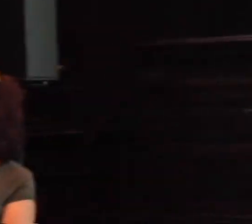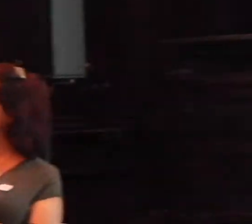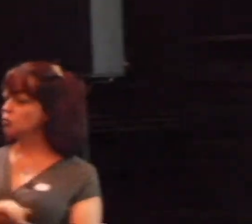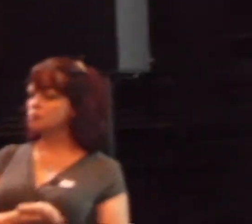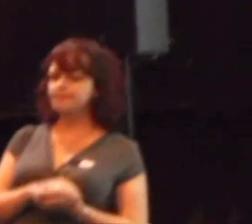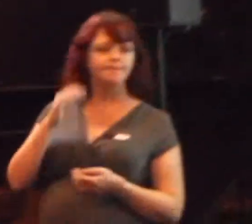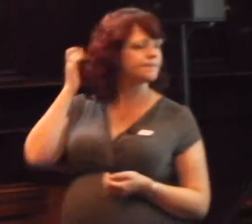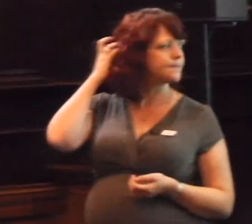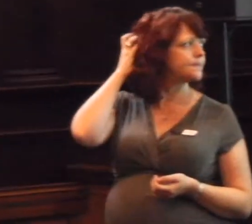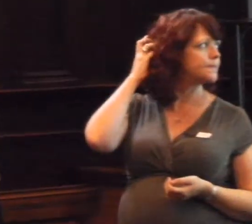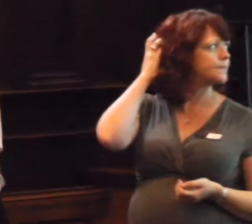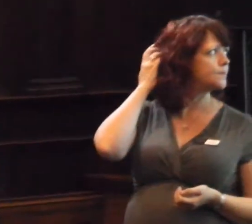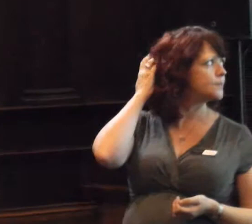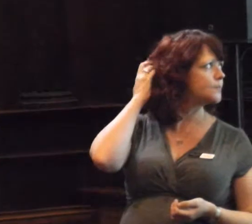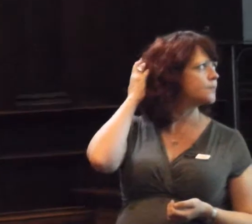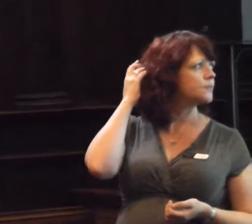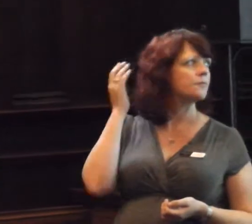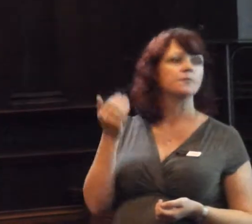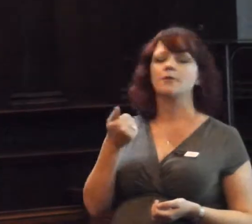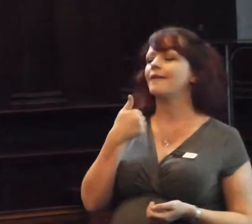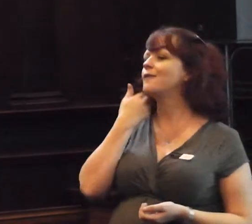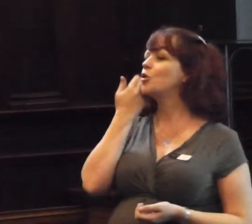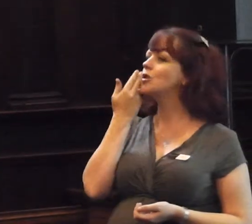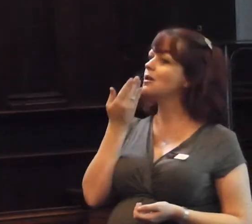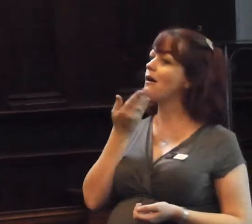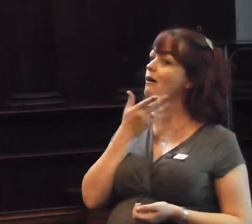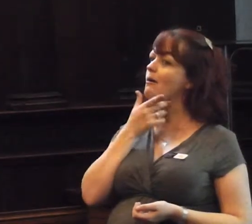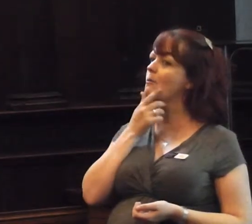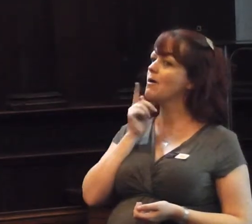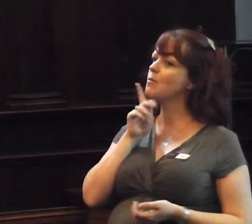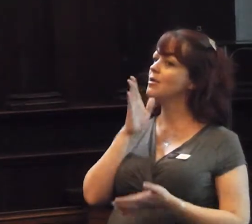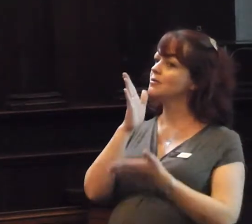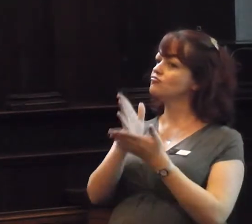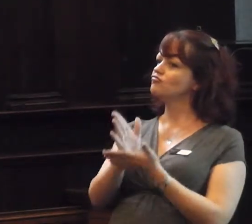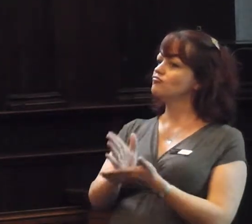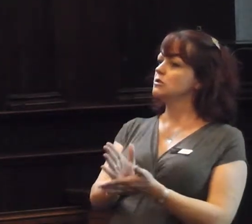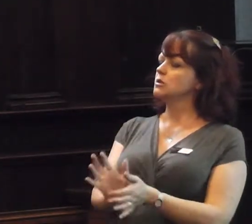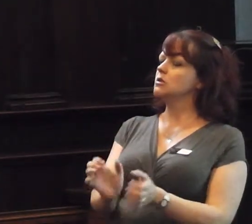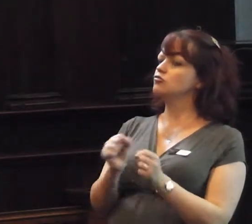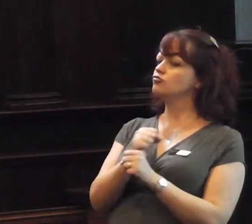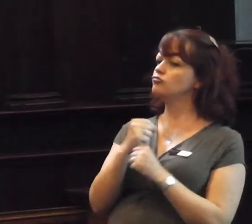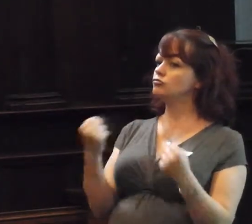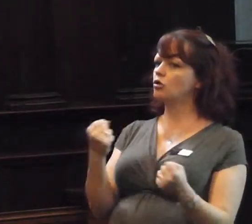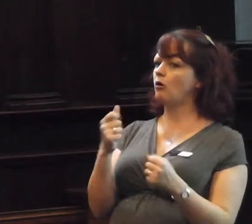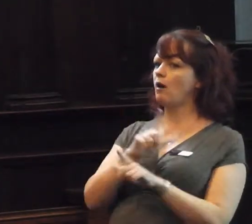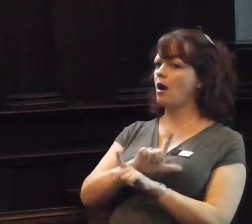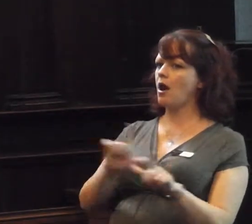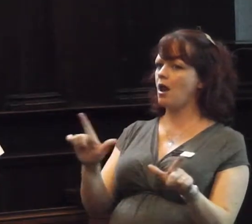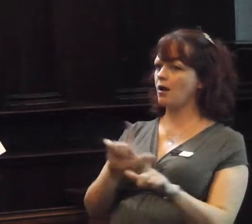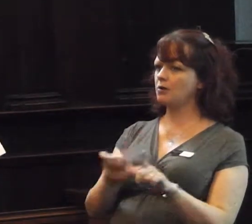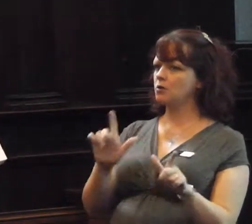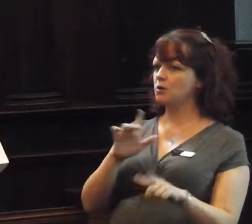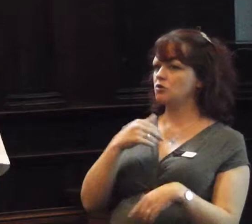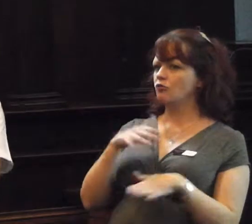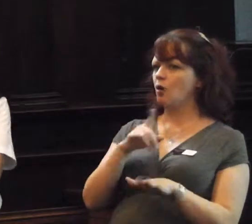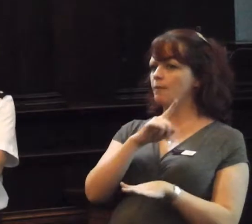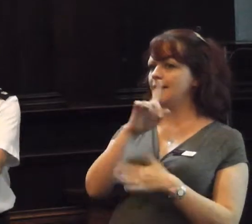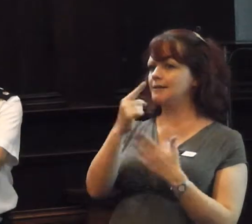For young people, there is really strong average, from the Director of Public Prosecutions, in his guidance.